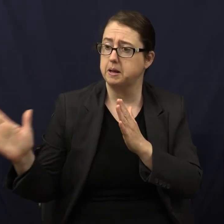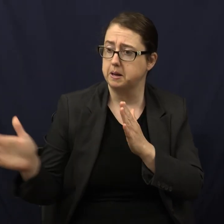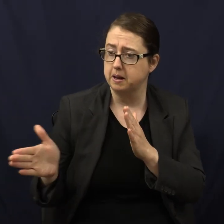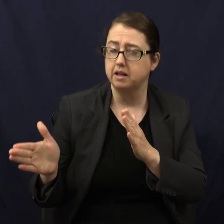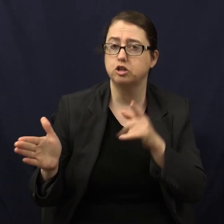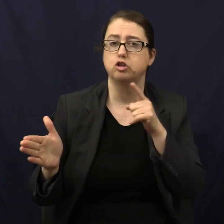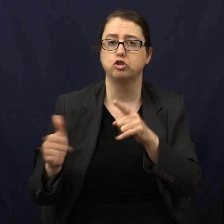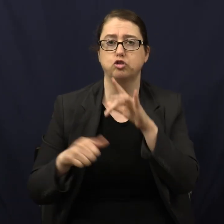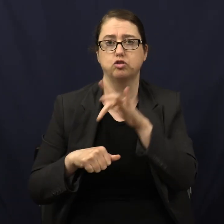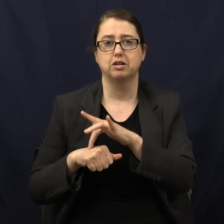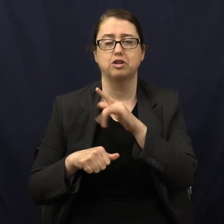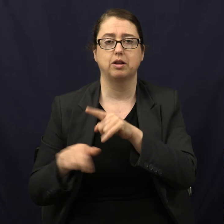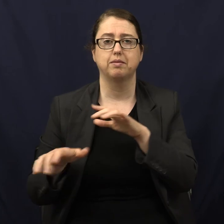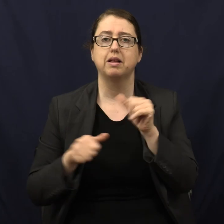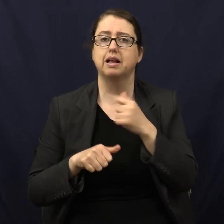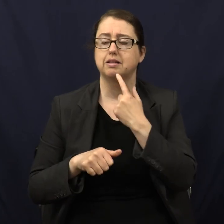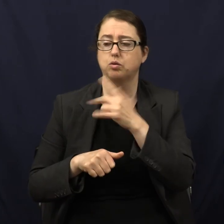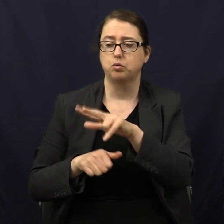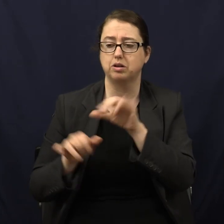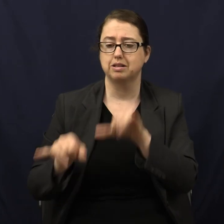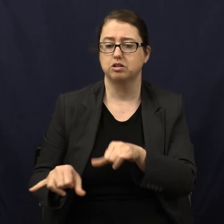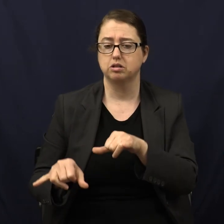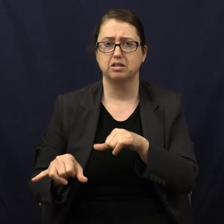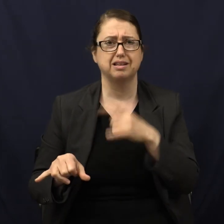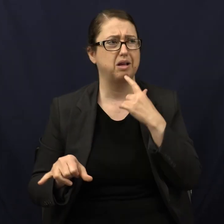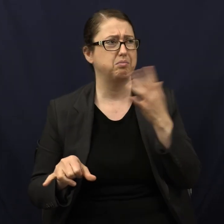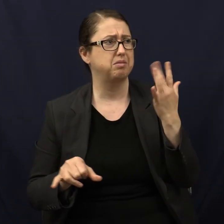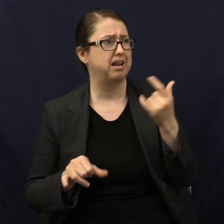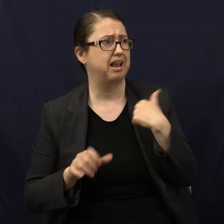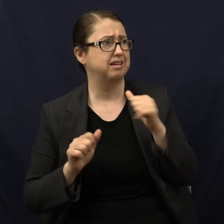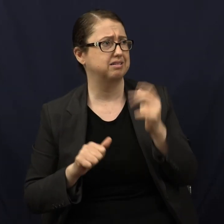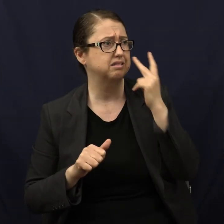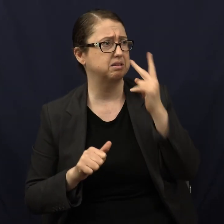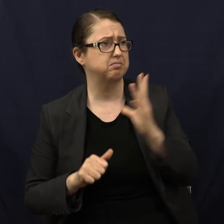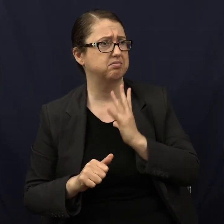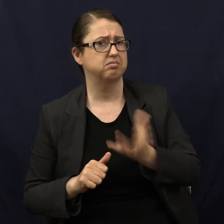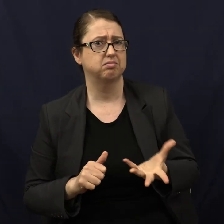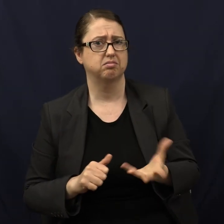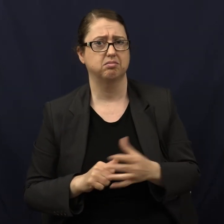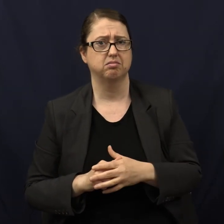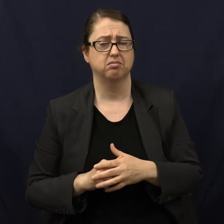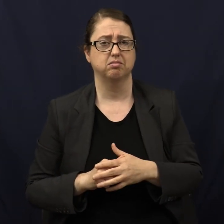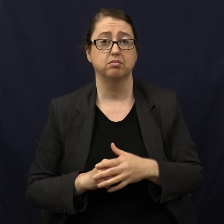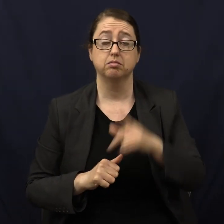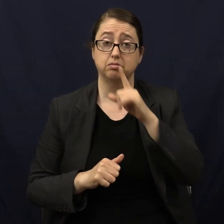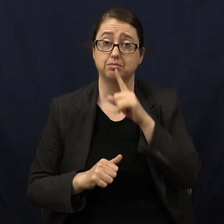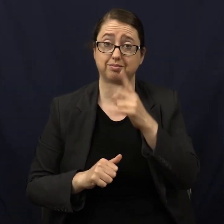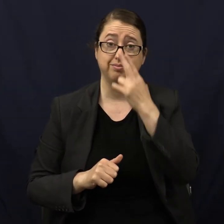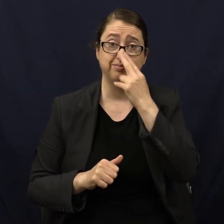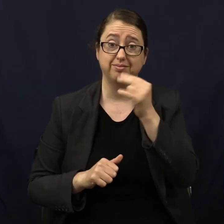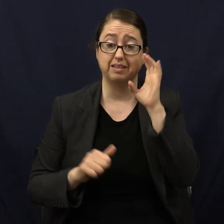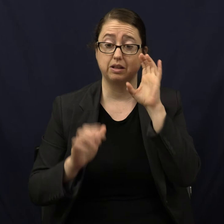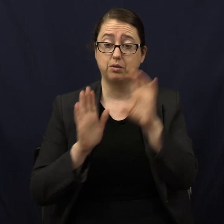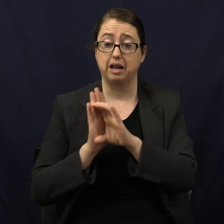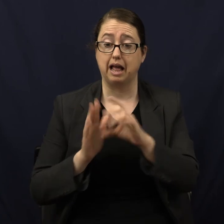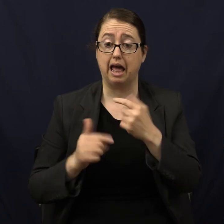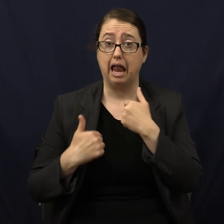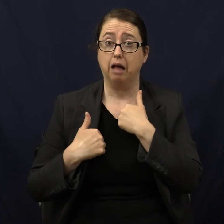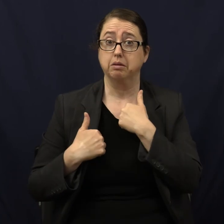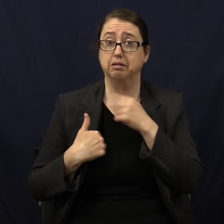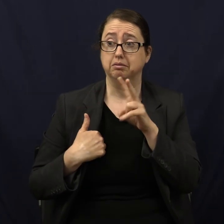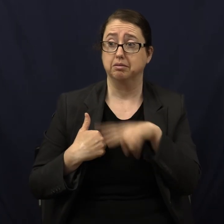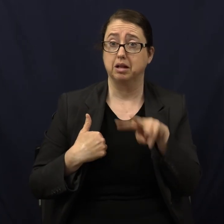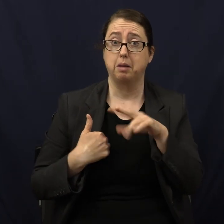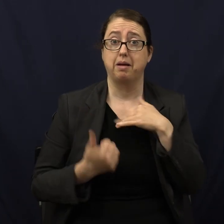And so she gets up to go leave. I said, oh, no, no, no, no, no. I want you to stay here. She's like, why? I can see. It's funny in this picture. I'm like, whoa.